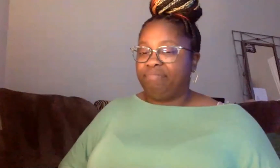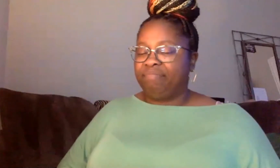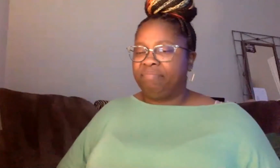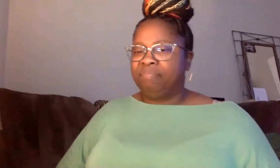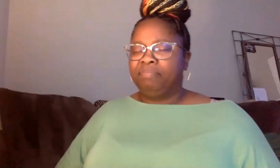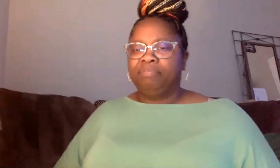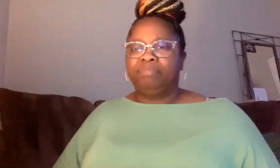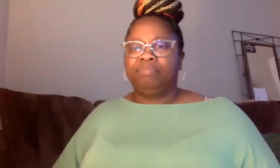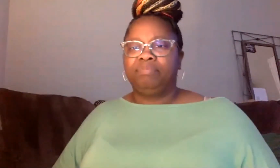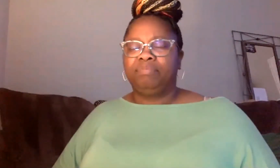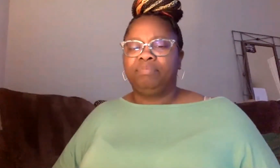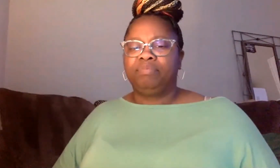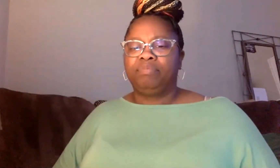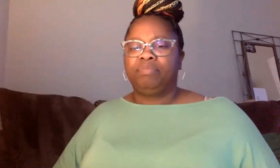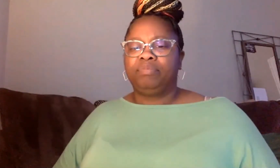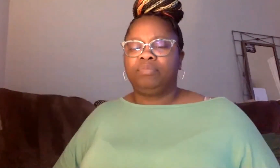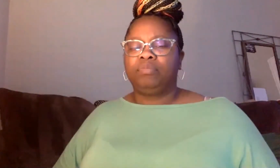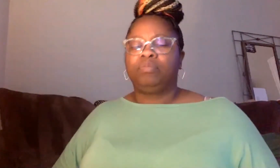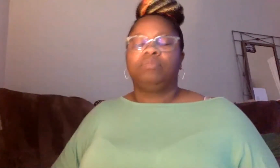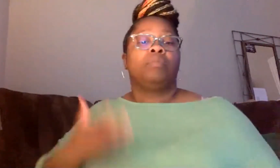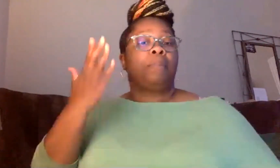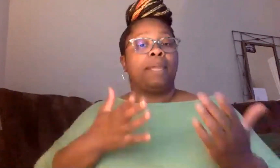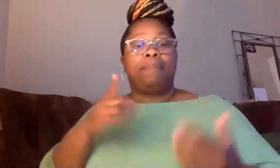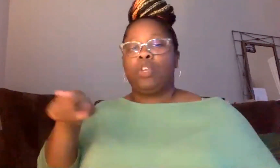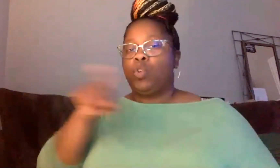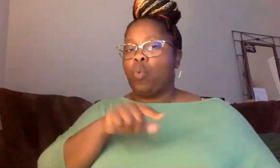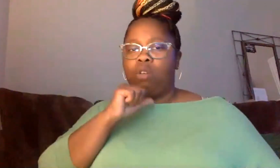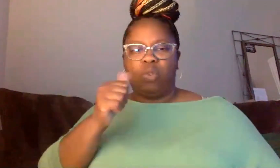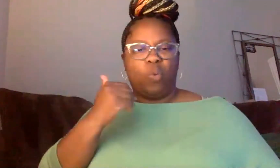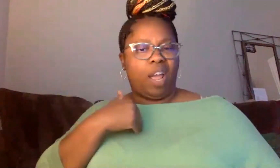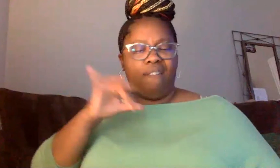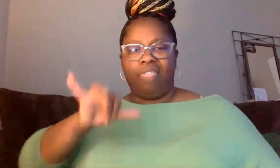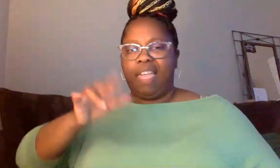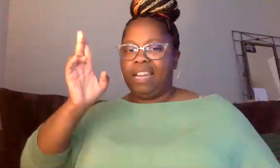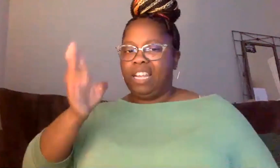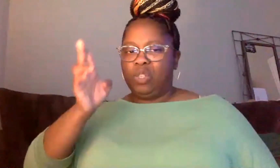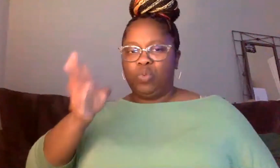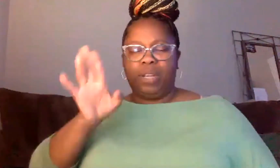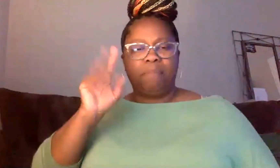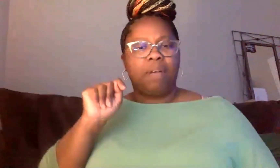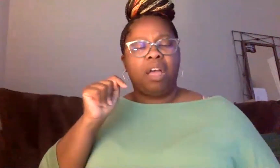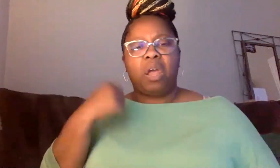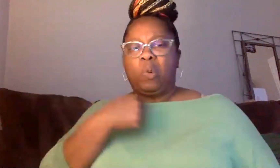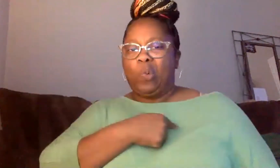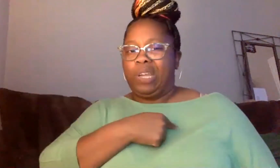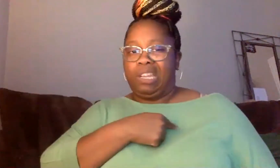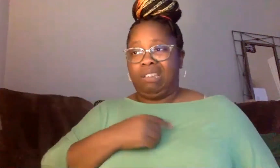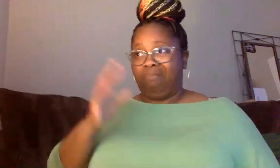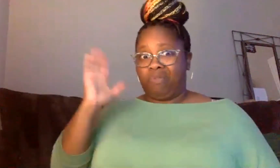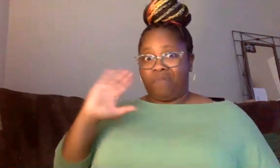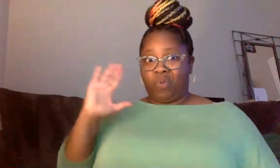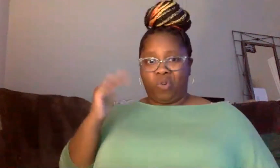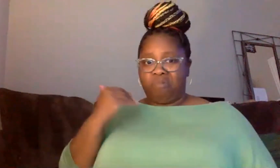you all don't, maybe don't have the history, but, um, um, we didn't always have campus police.